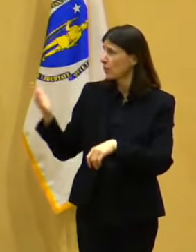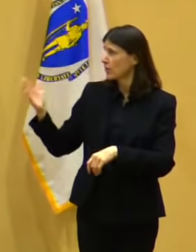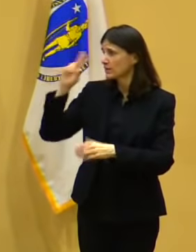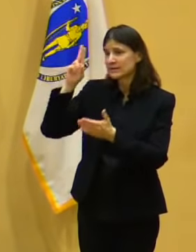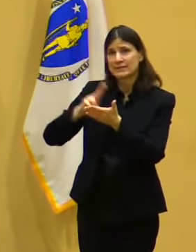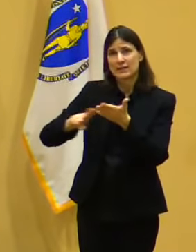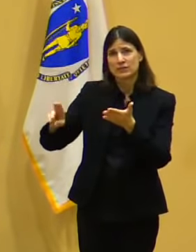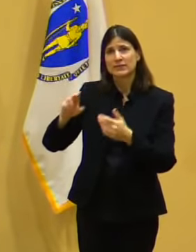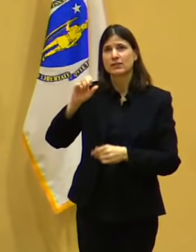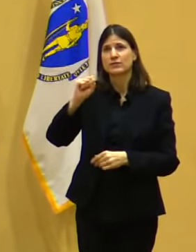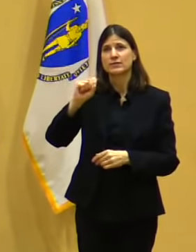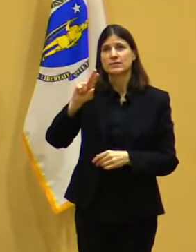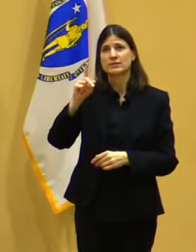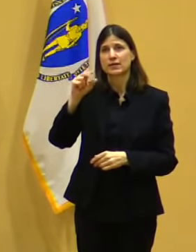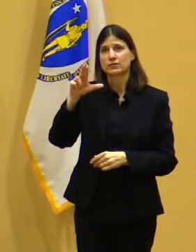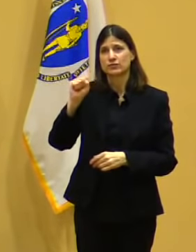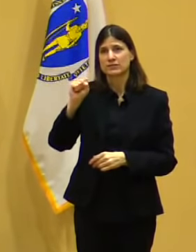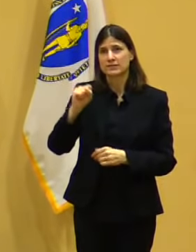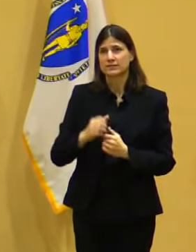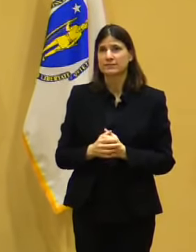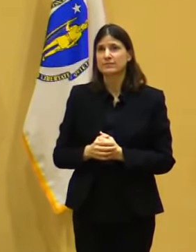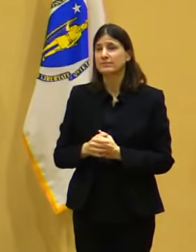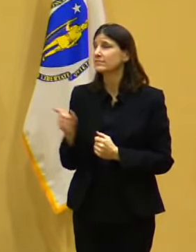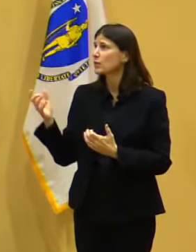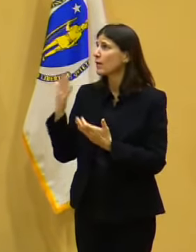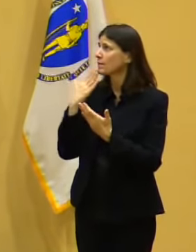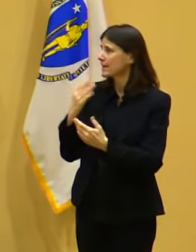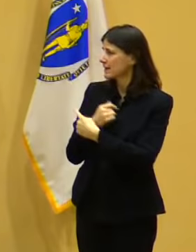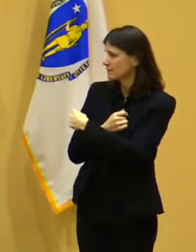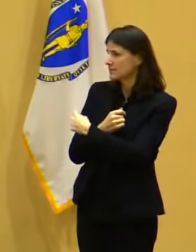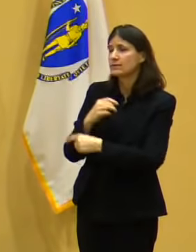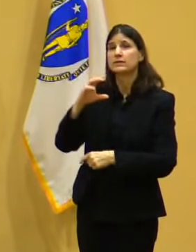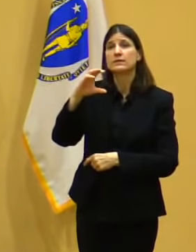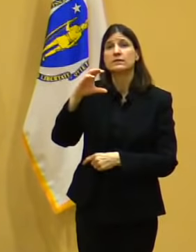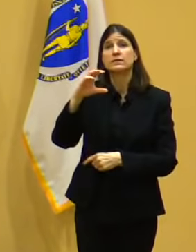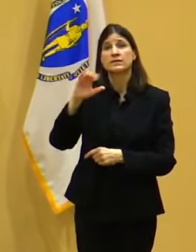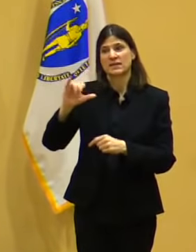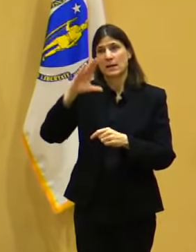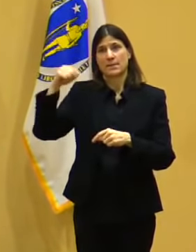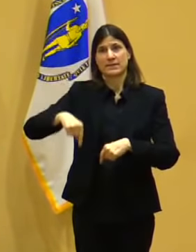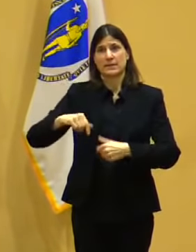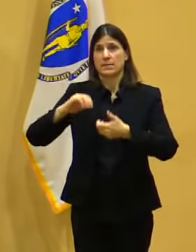Curative and the folks here at the Doubletree for being terrific partners.